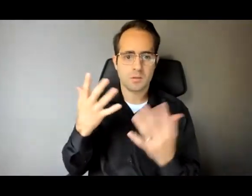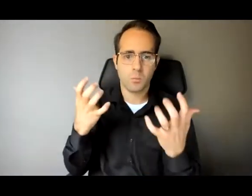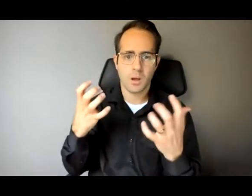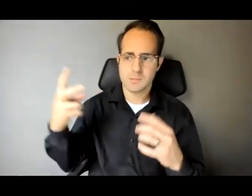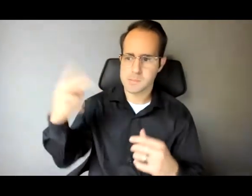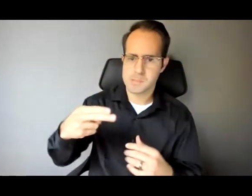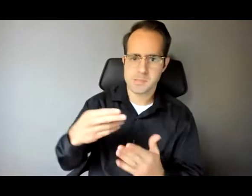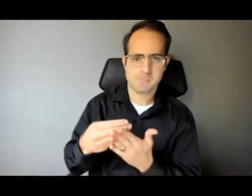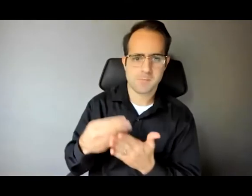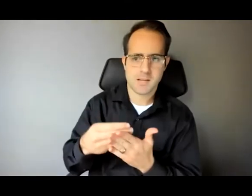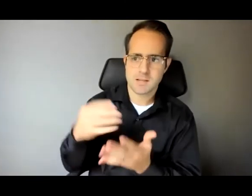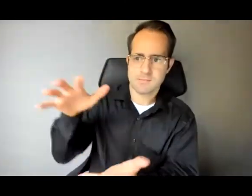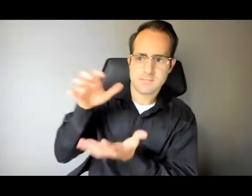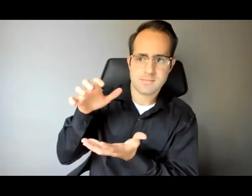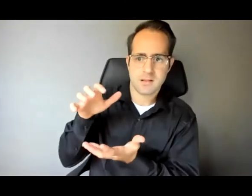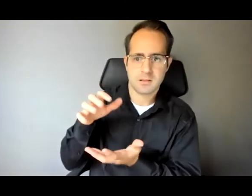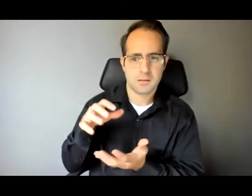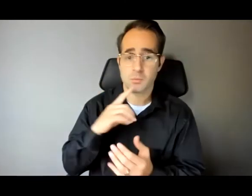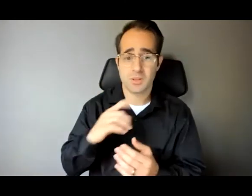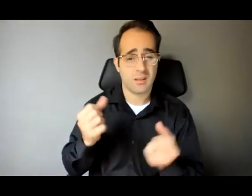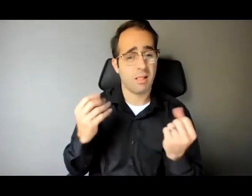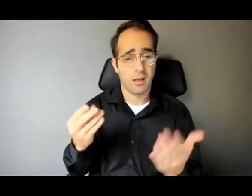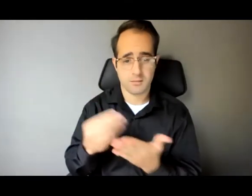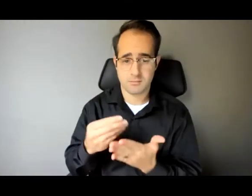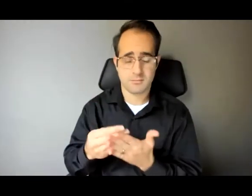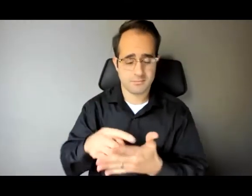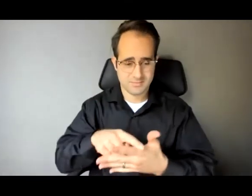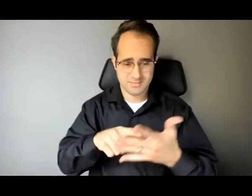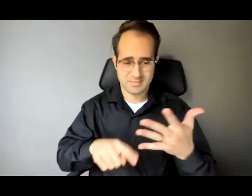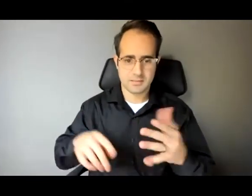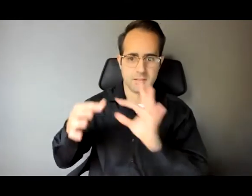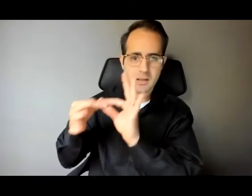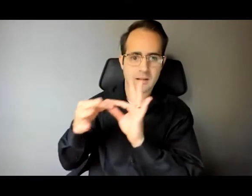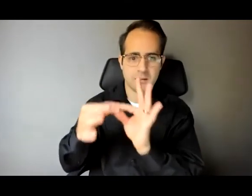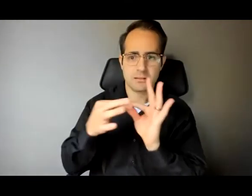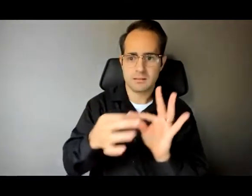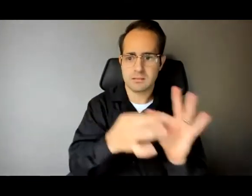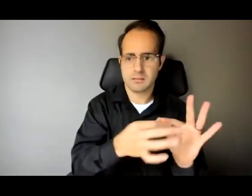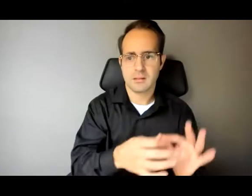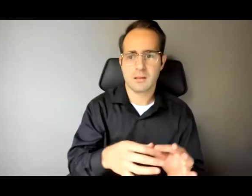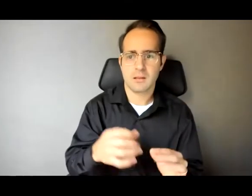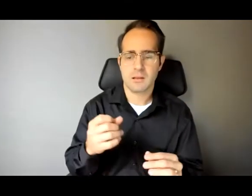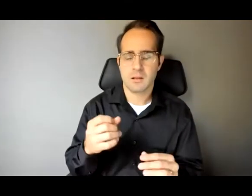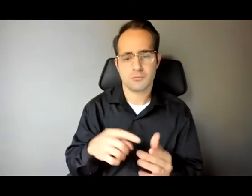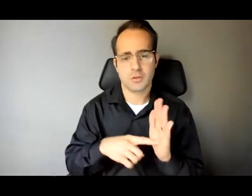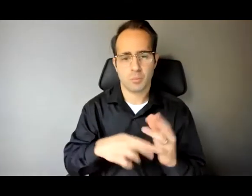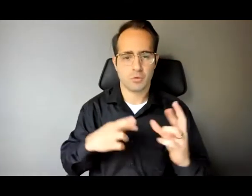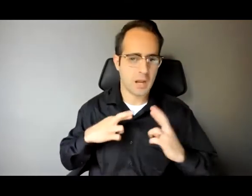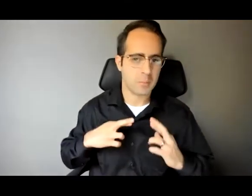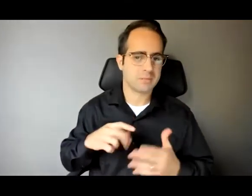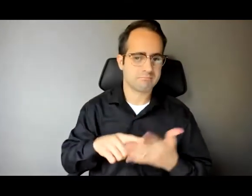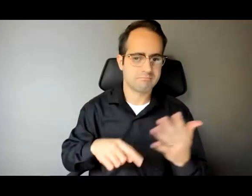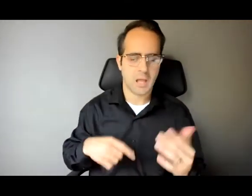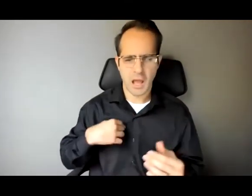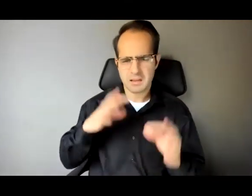care retirement income etc etc and so I decided to get into real estate and I didn't know what the heck I was